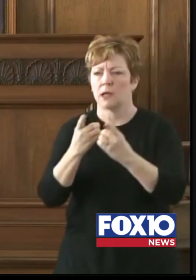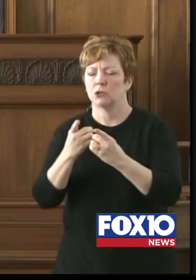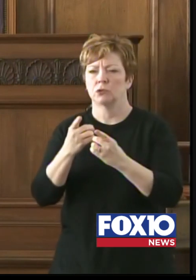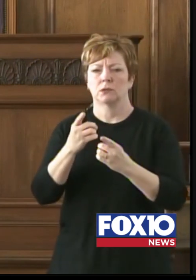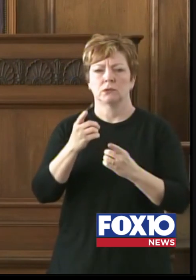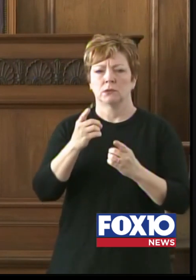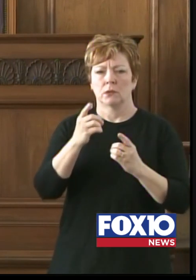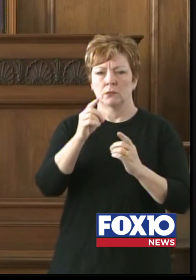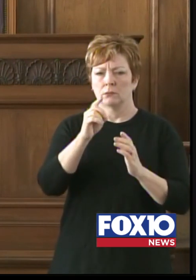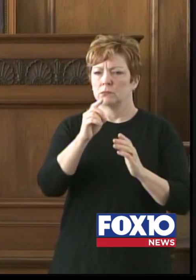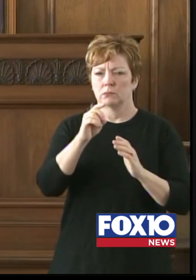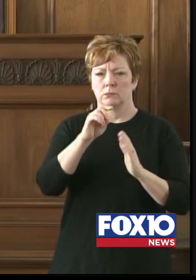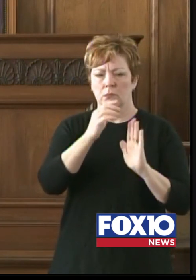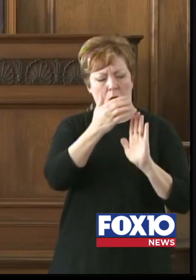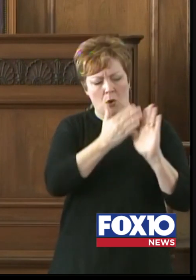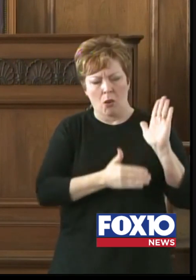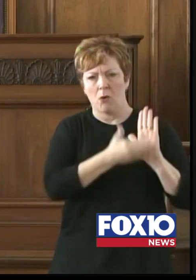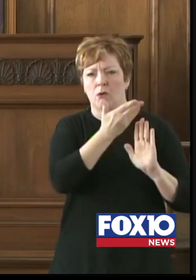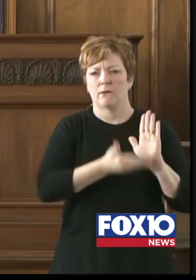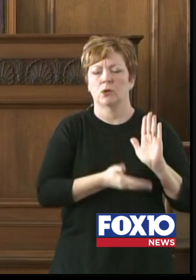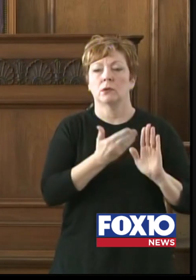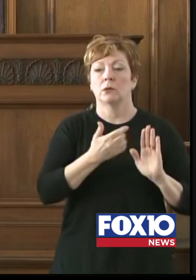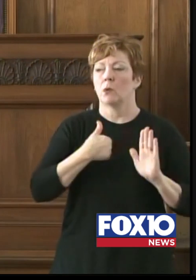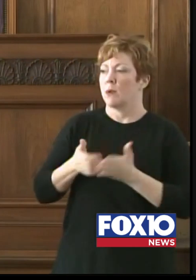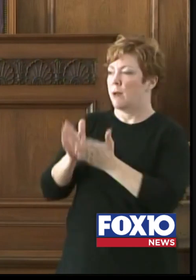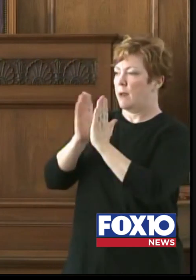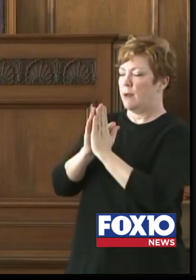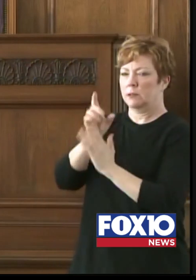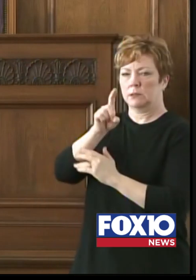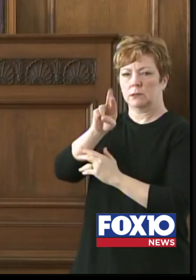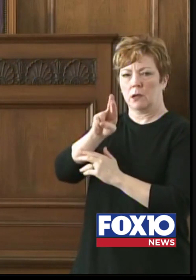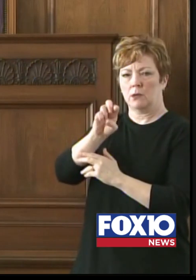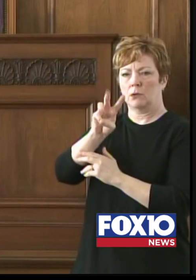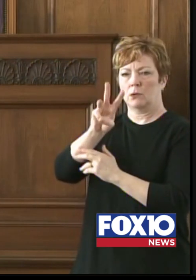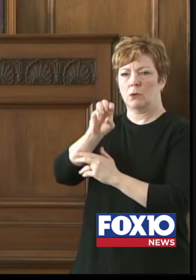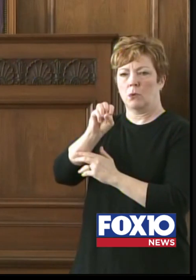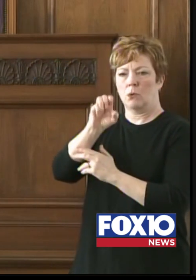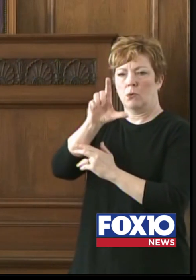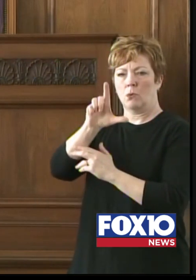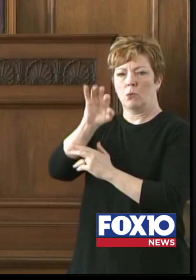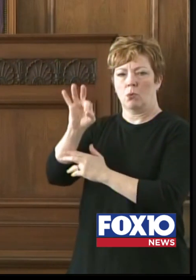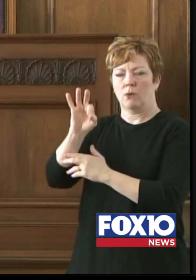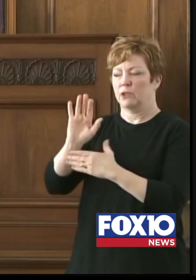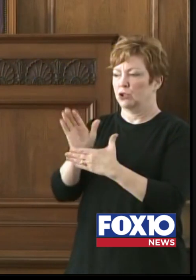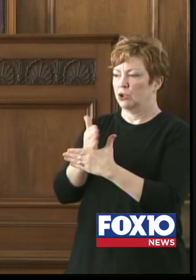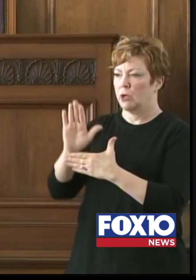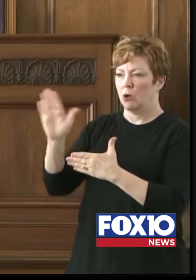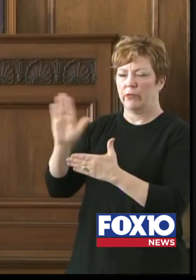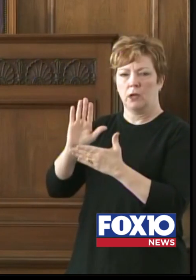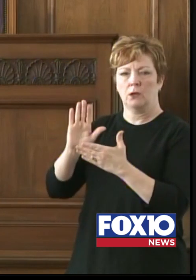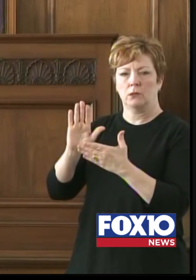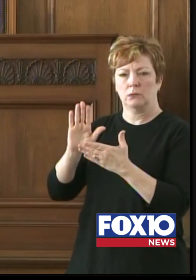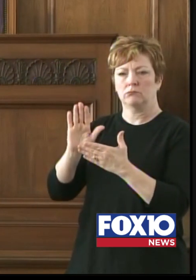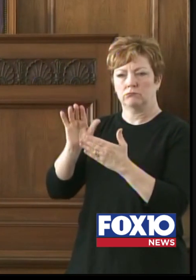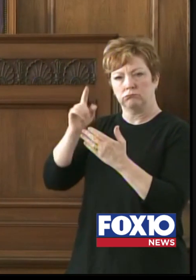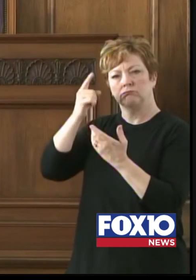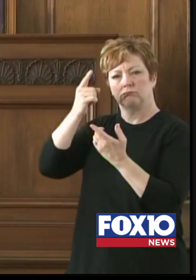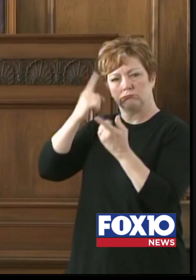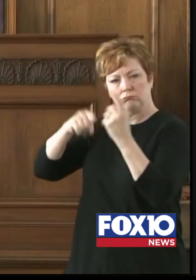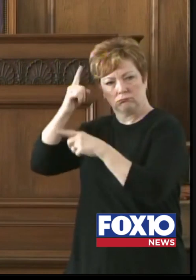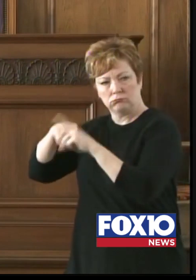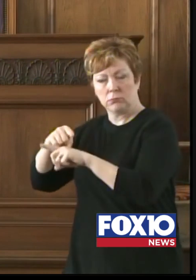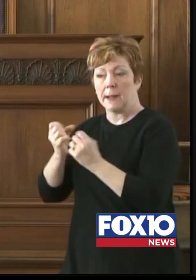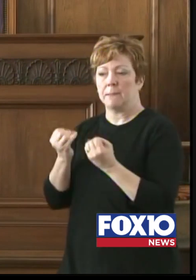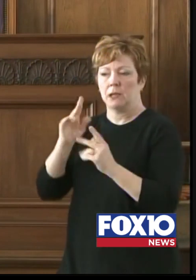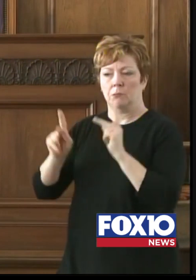parts of the state. And I want to ask Dr. Wolfe to come forward now to share the consensus of what many of our religious leaders